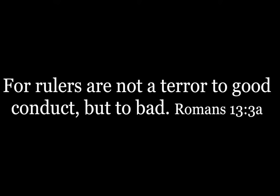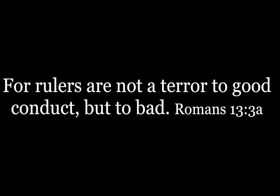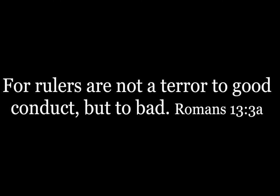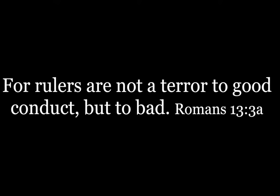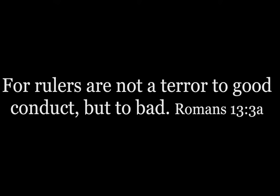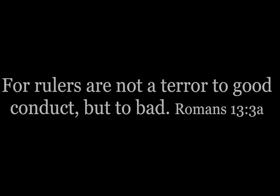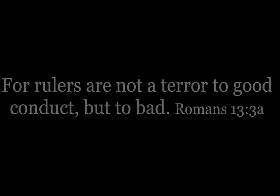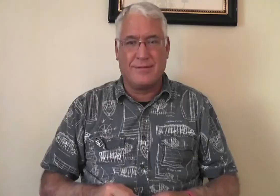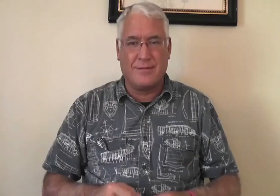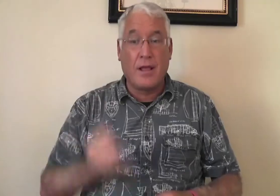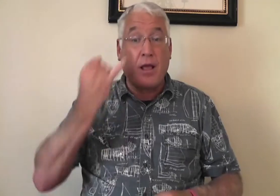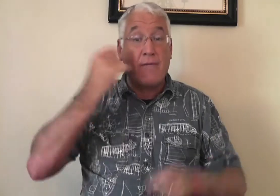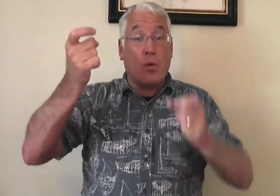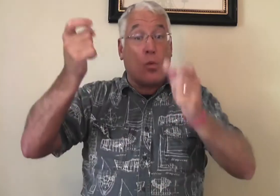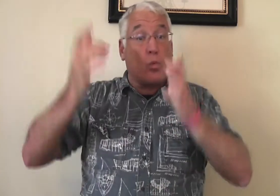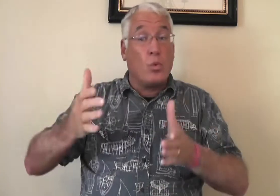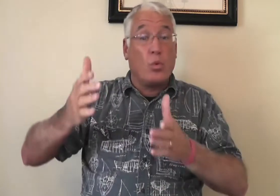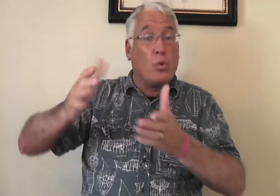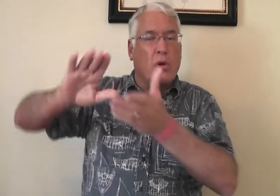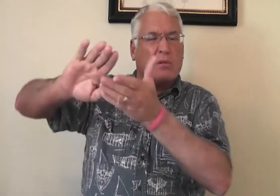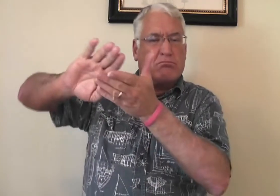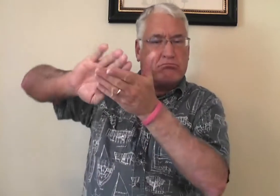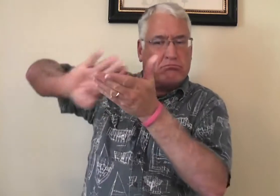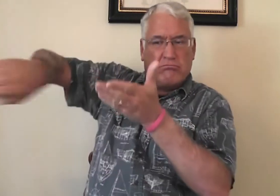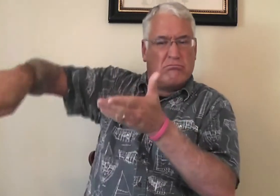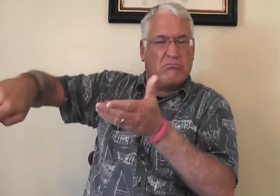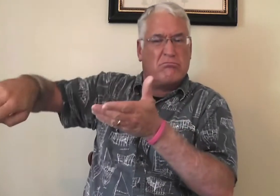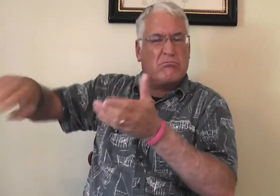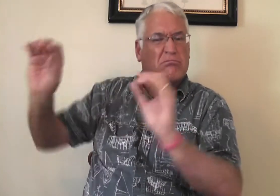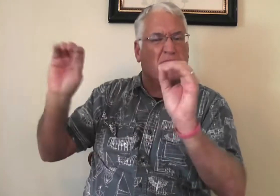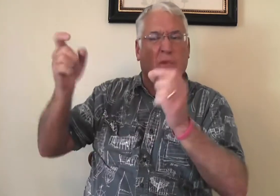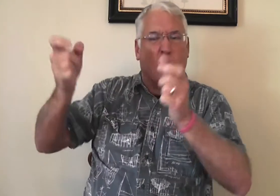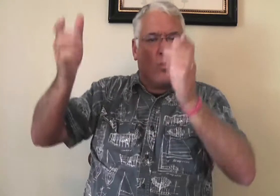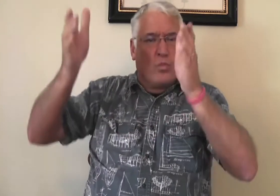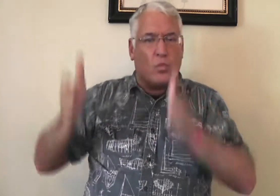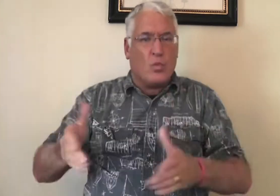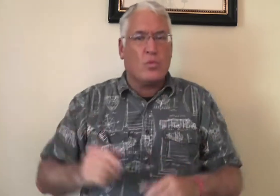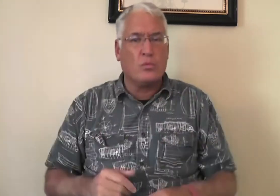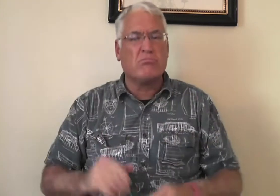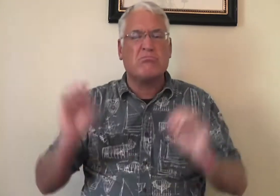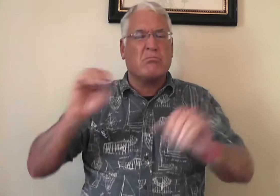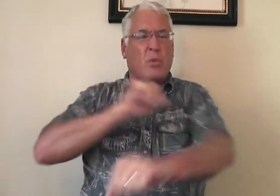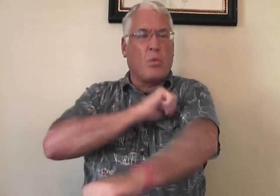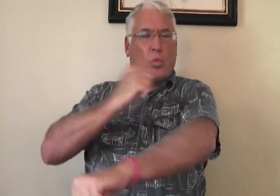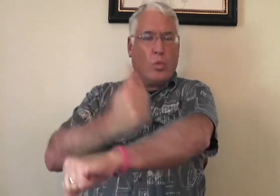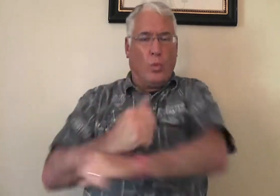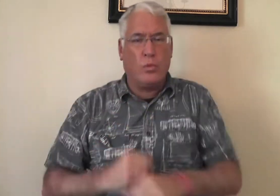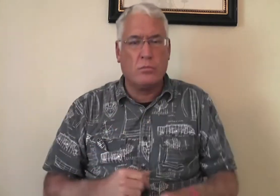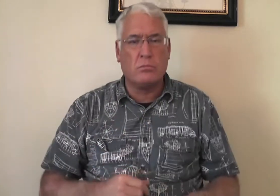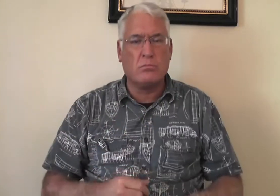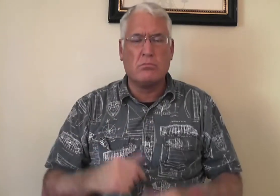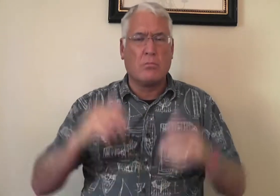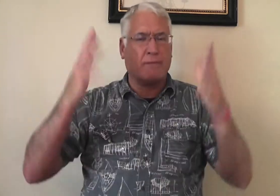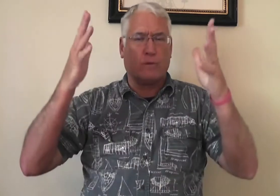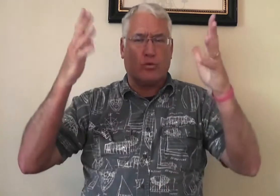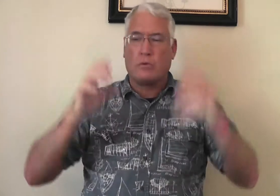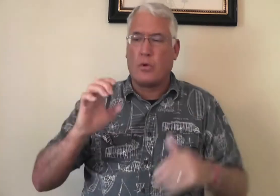to bad. Now, if the authorities, you know, if there were no authorities, no one to